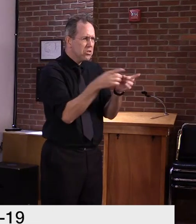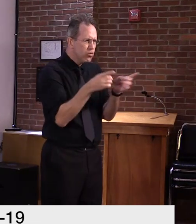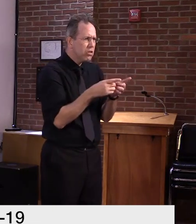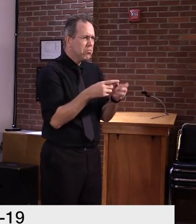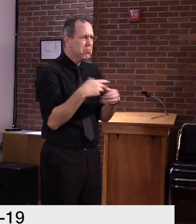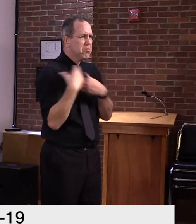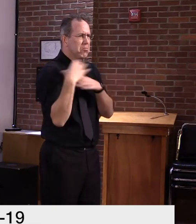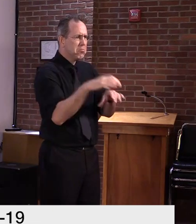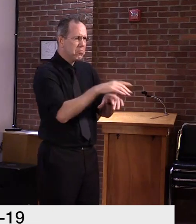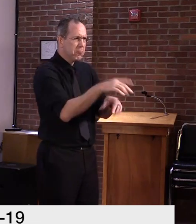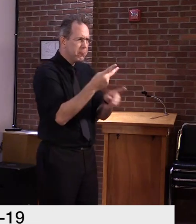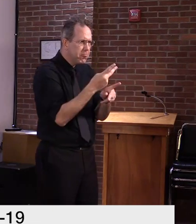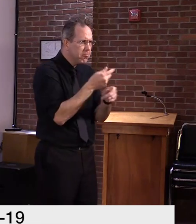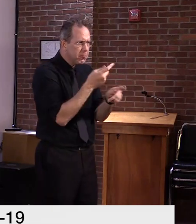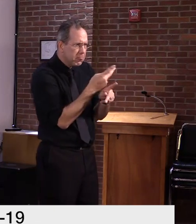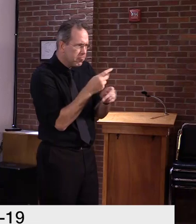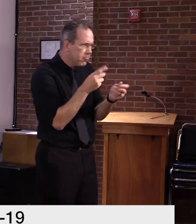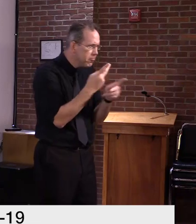Okay. Thank you very much.